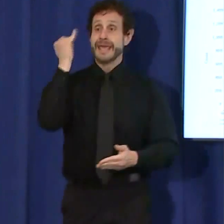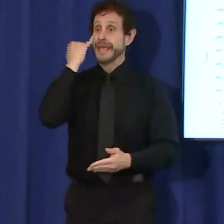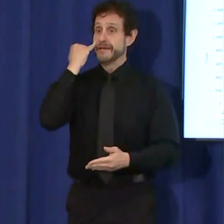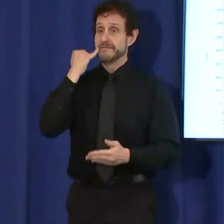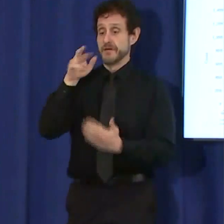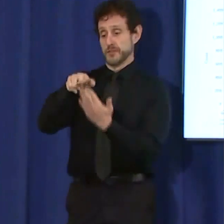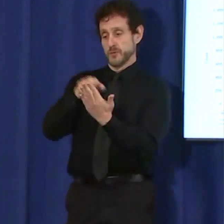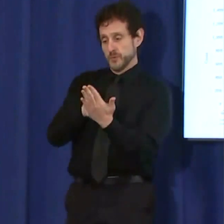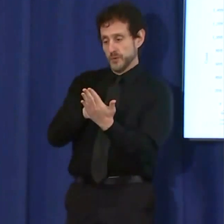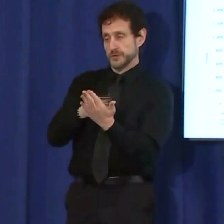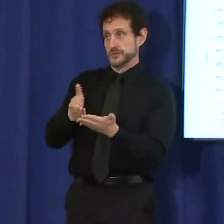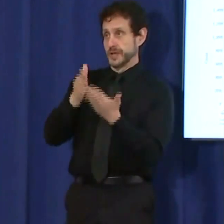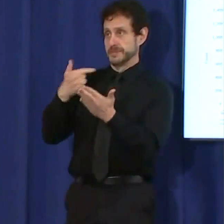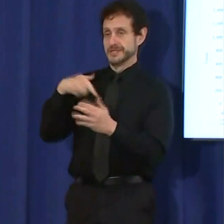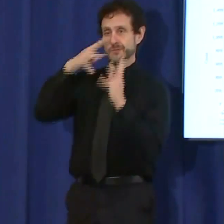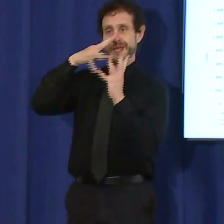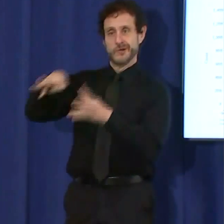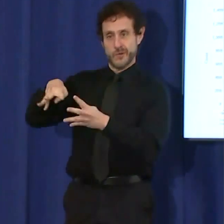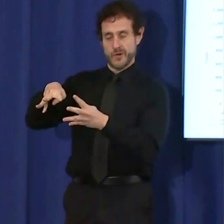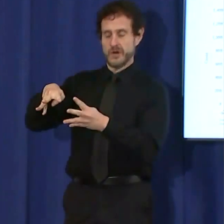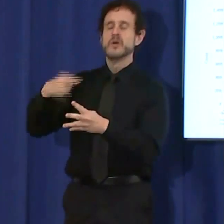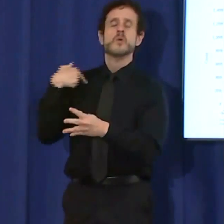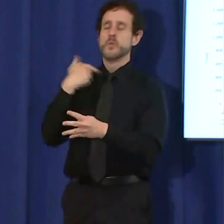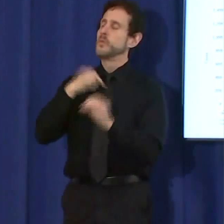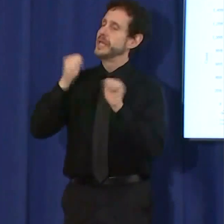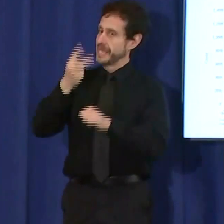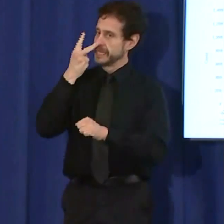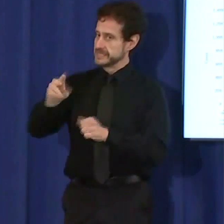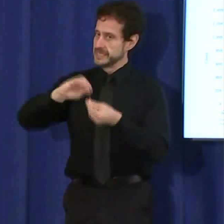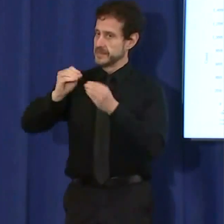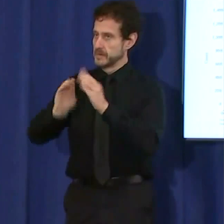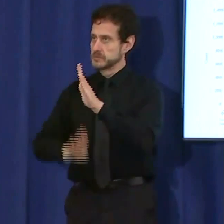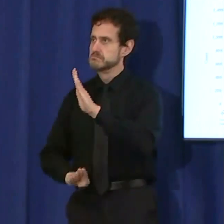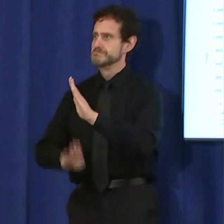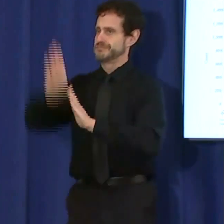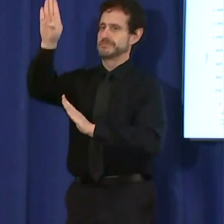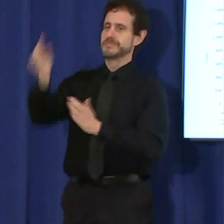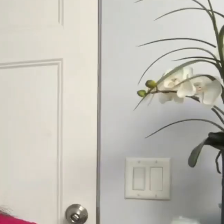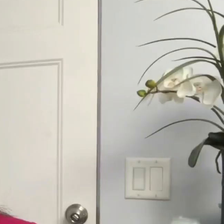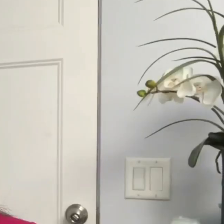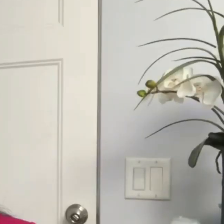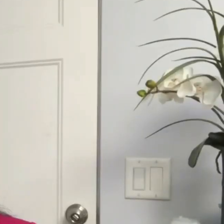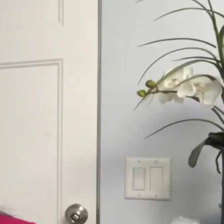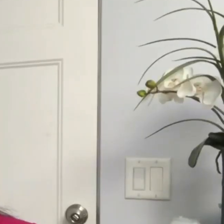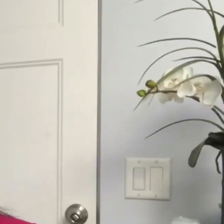have an outbreak that gets out of control again quickly and we have to take steps backwards.